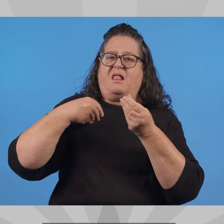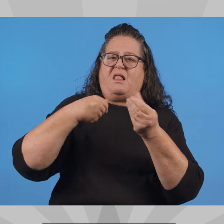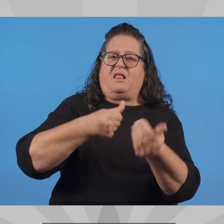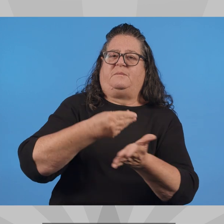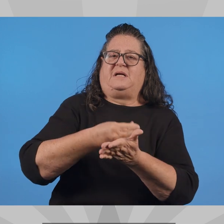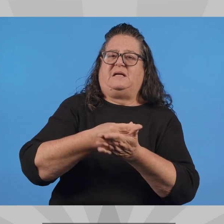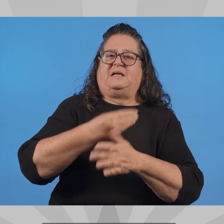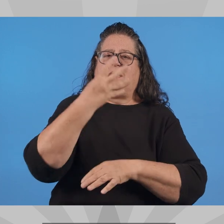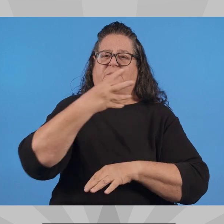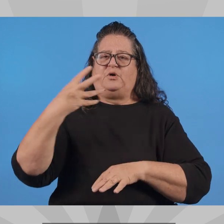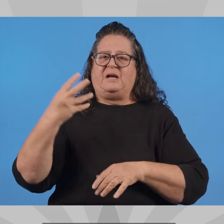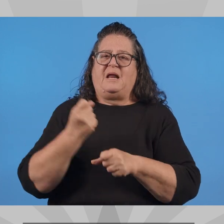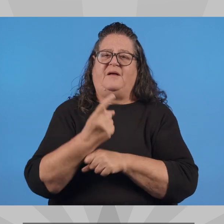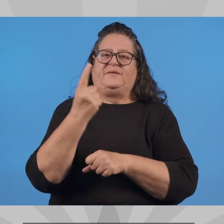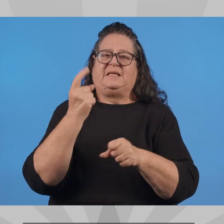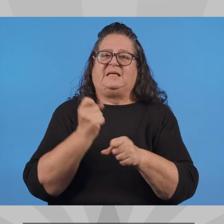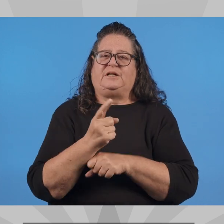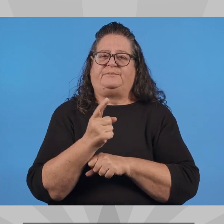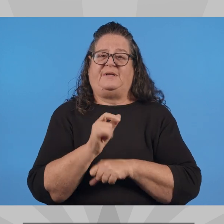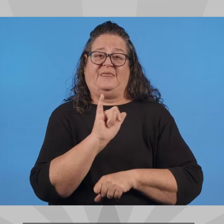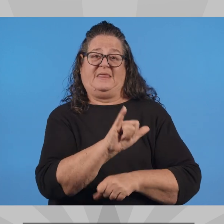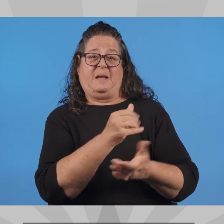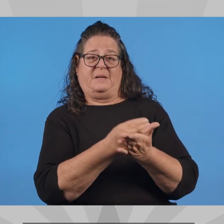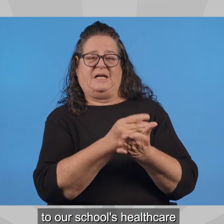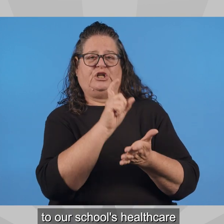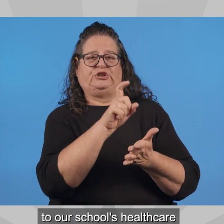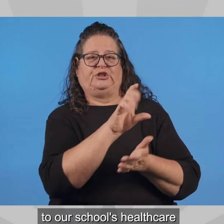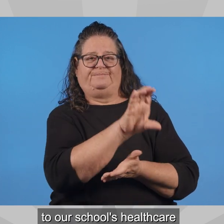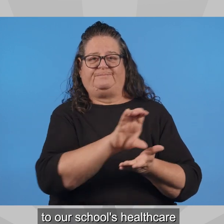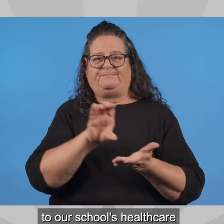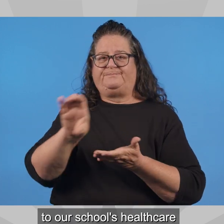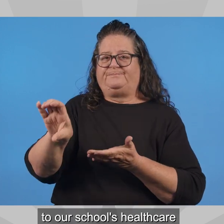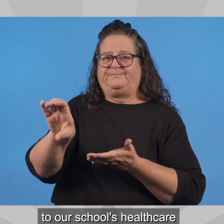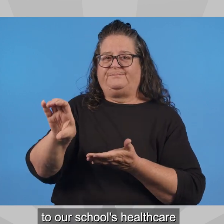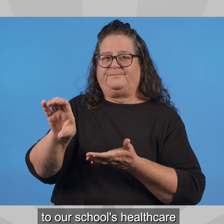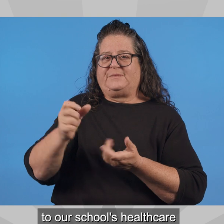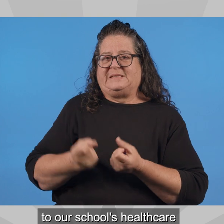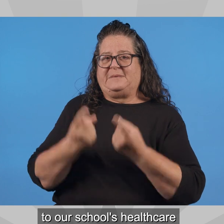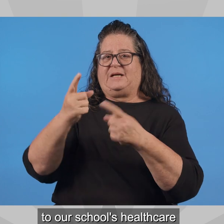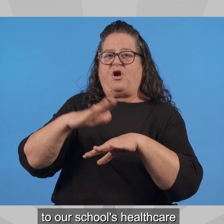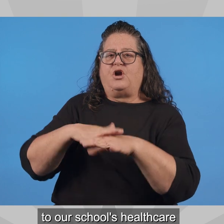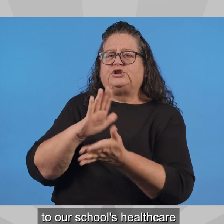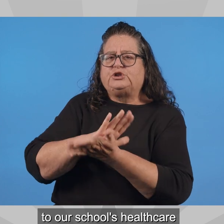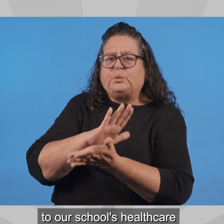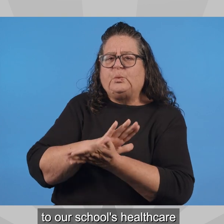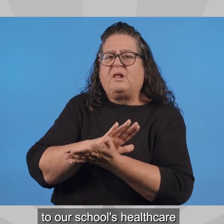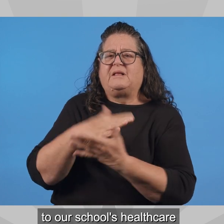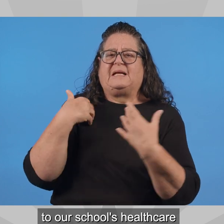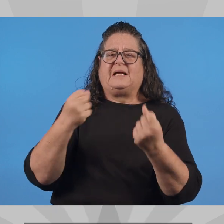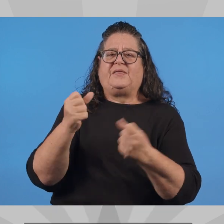Arizona each year that could and should be going to our schools, health care, and infrastructure.